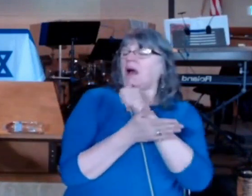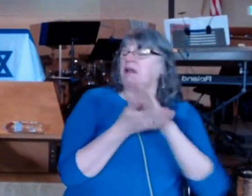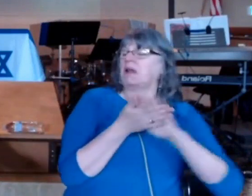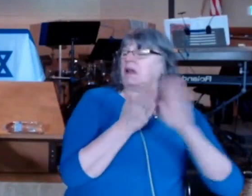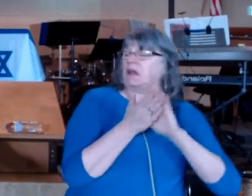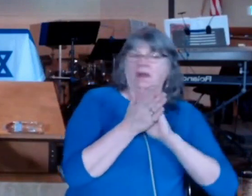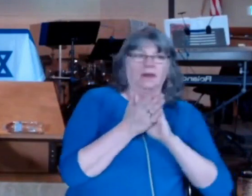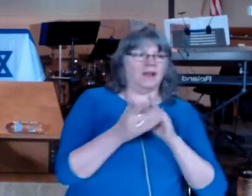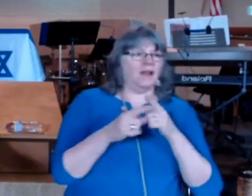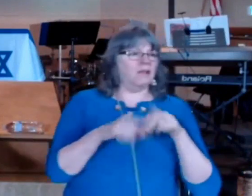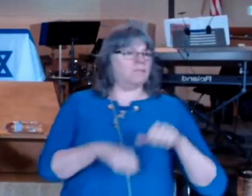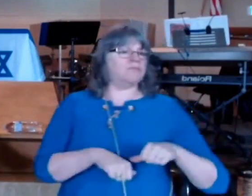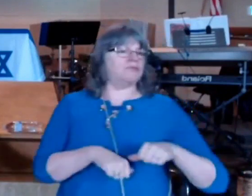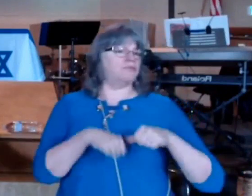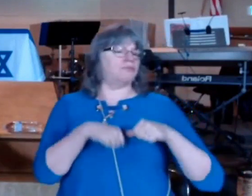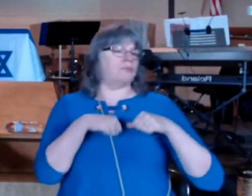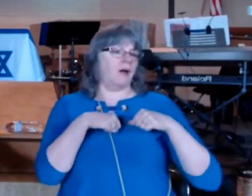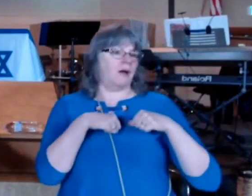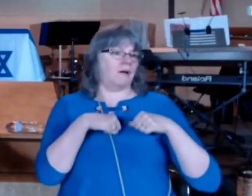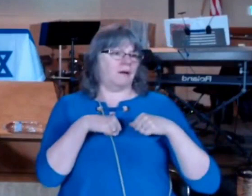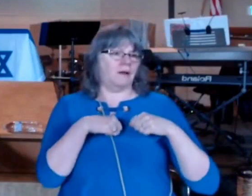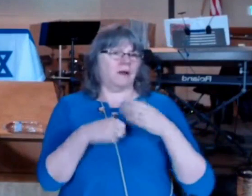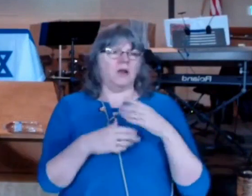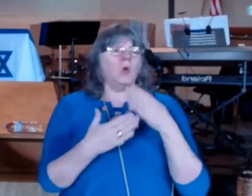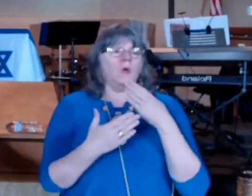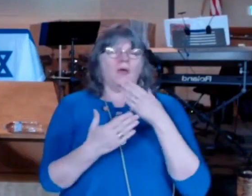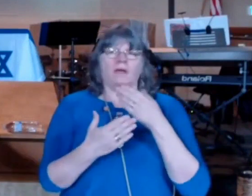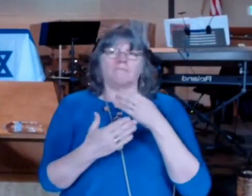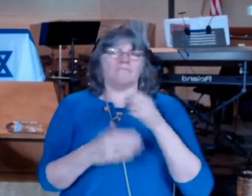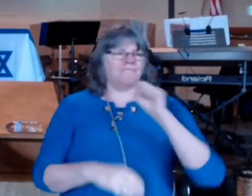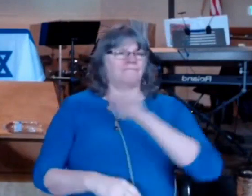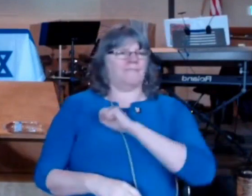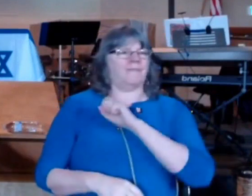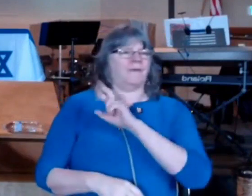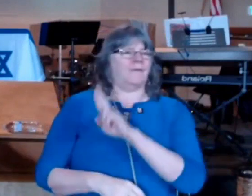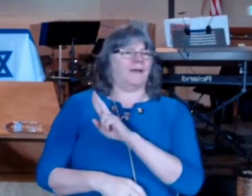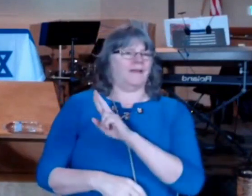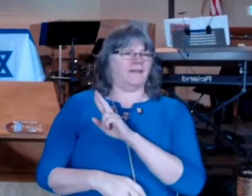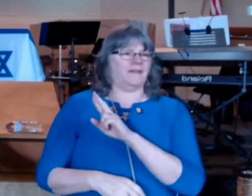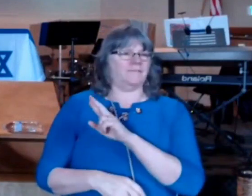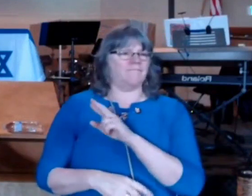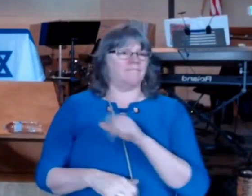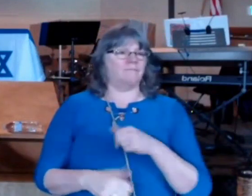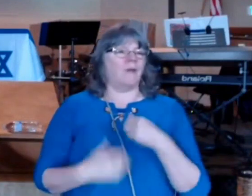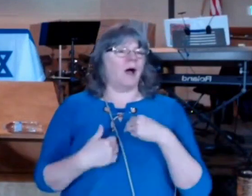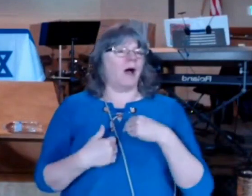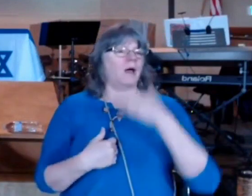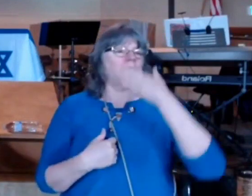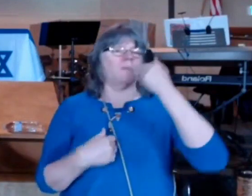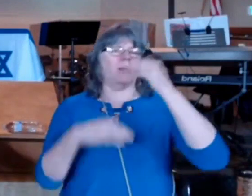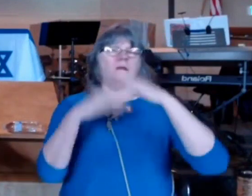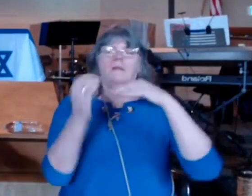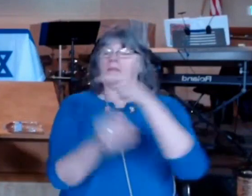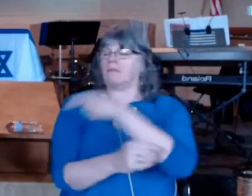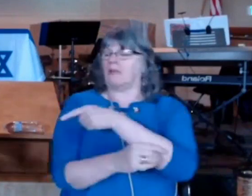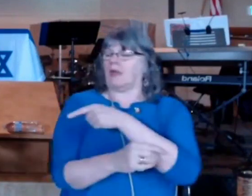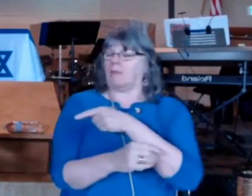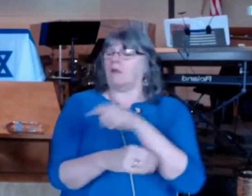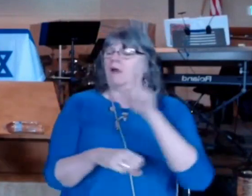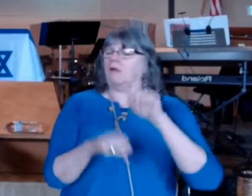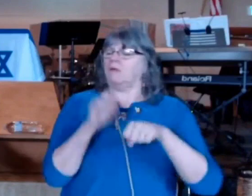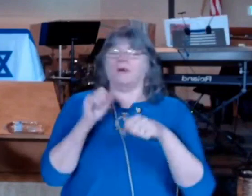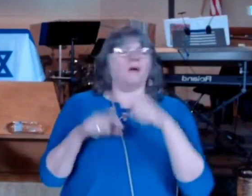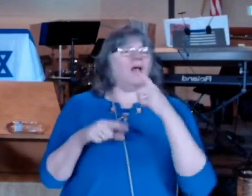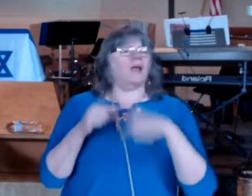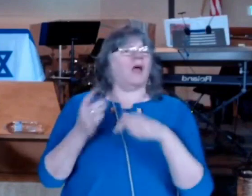of compassion towards their brother then Yeshua told that story putting to